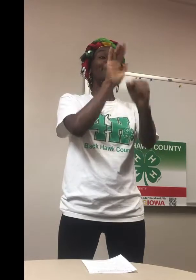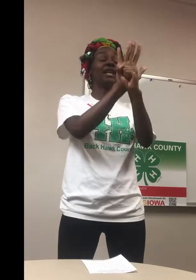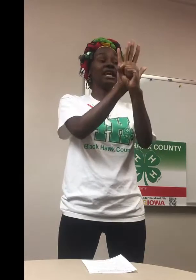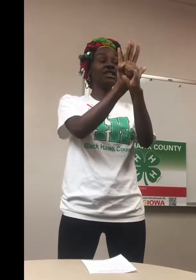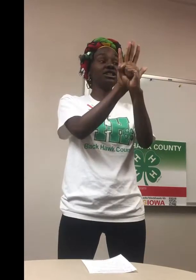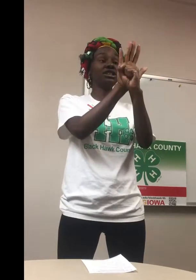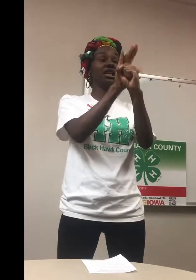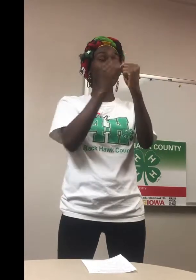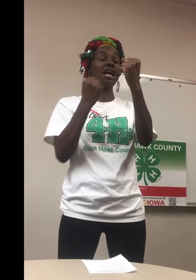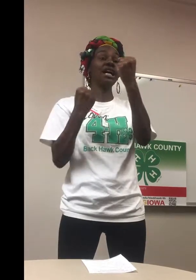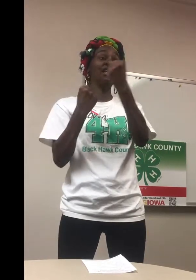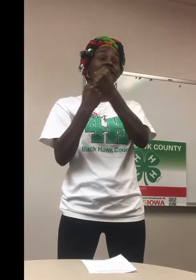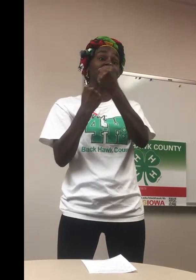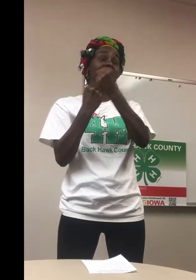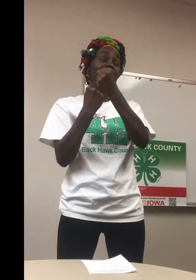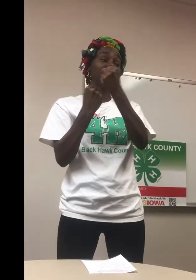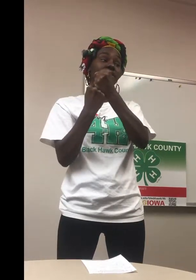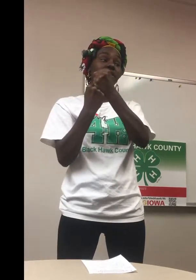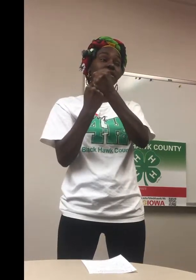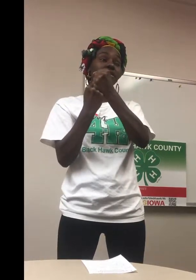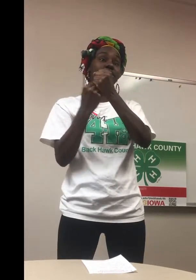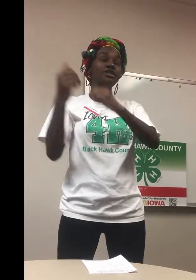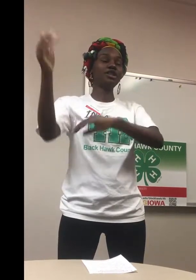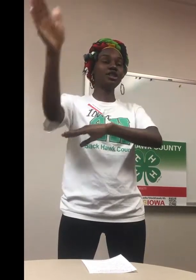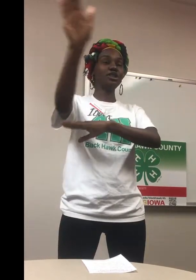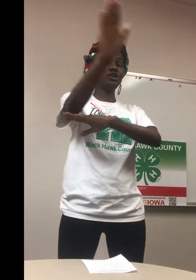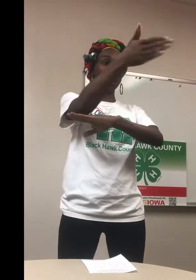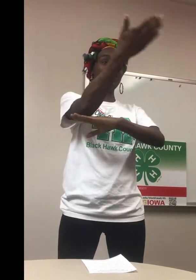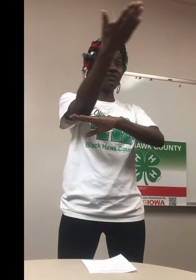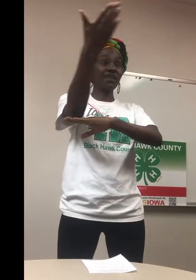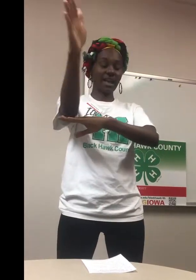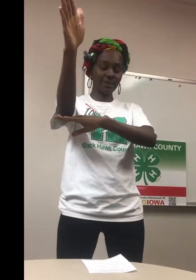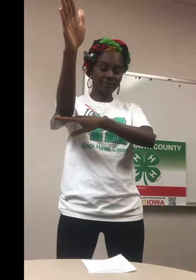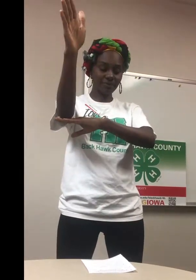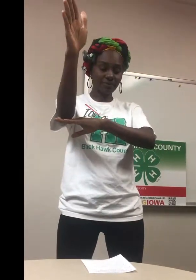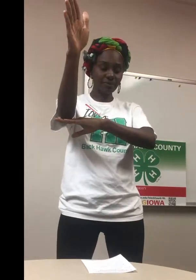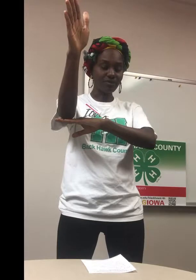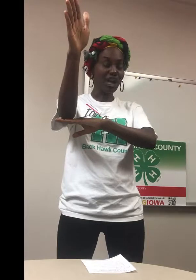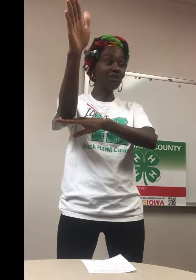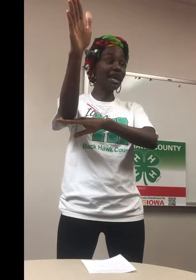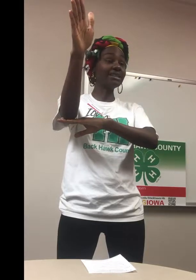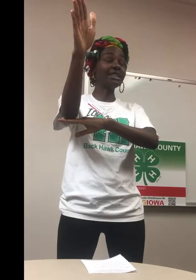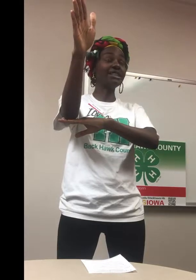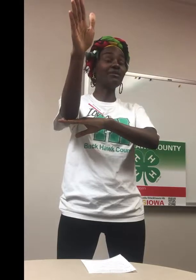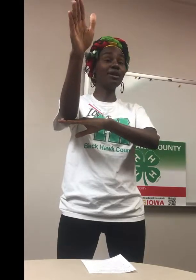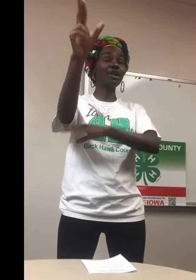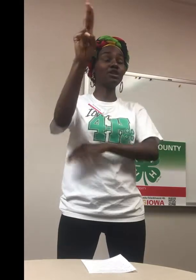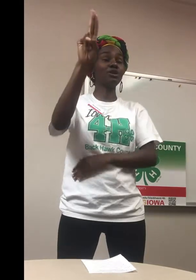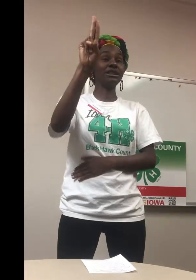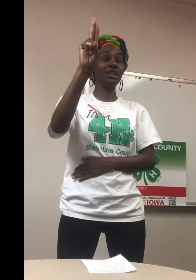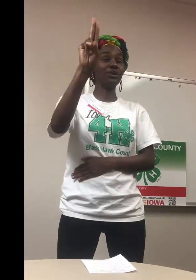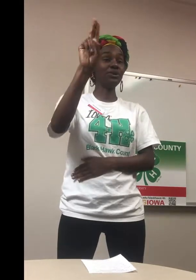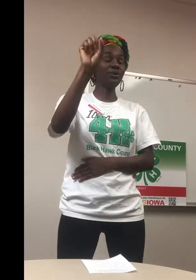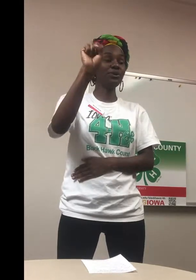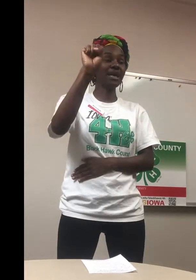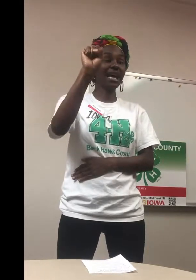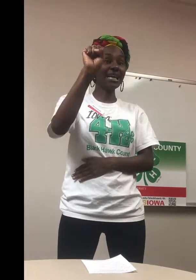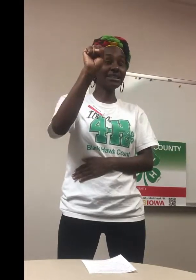pledge, allegiance to the flag. United States of America. So we say U.S.